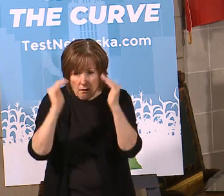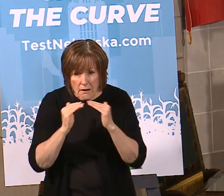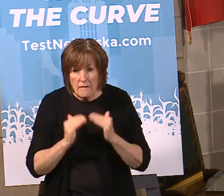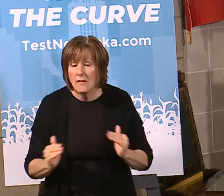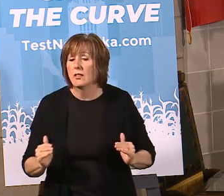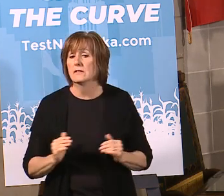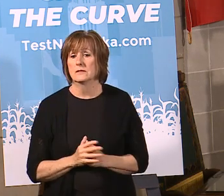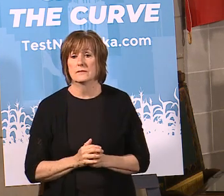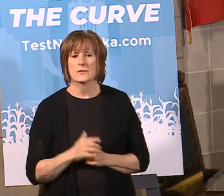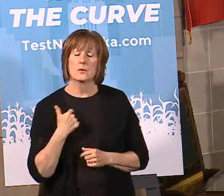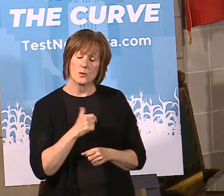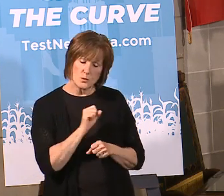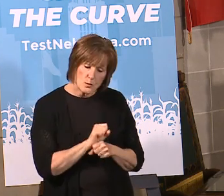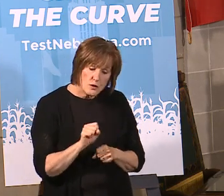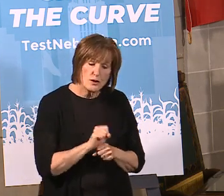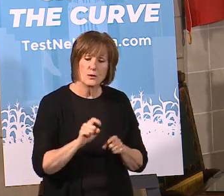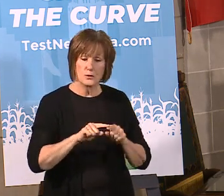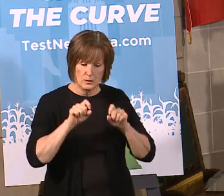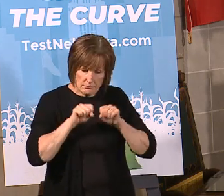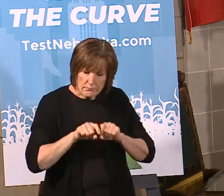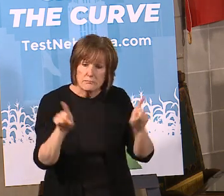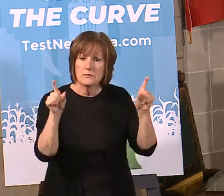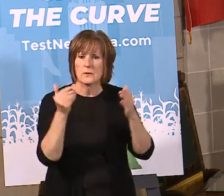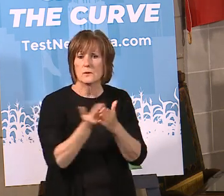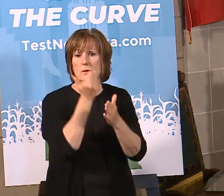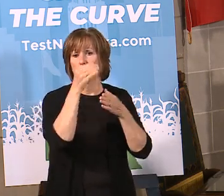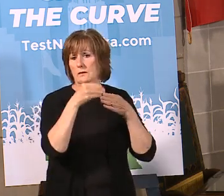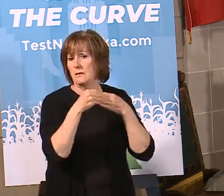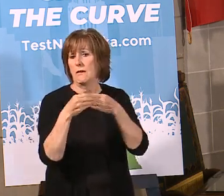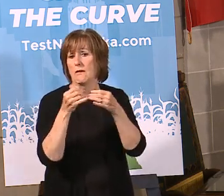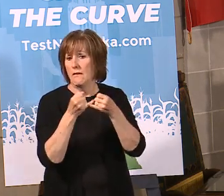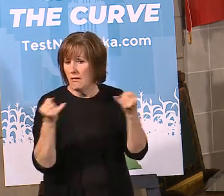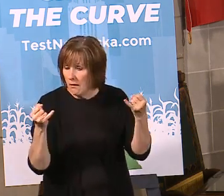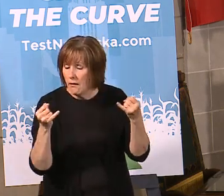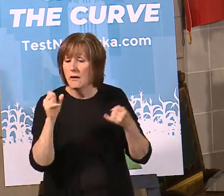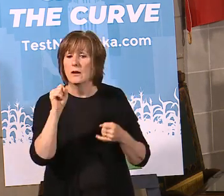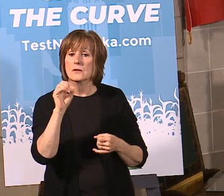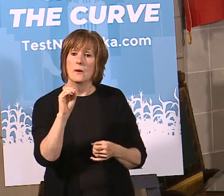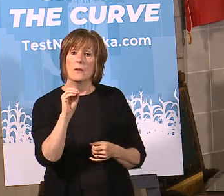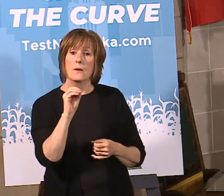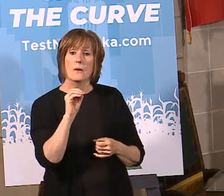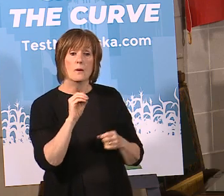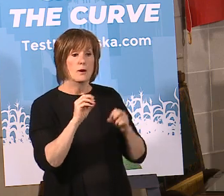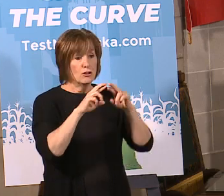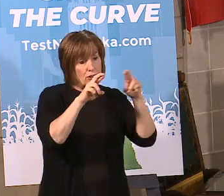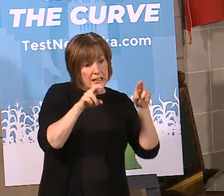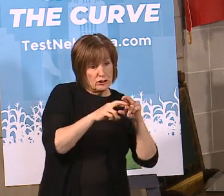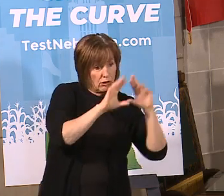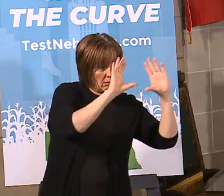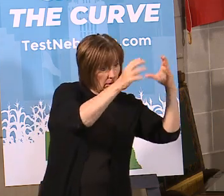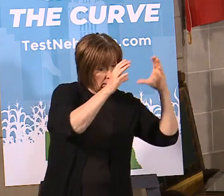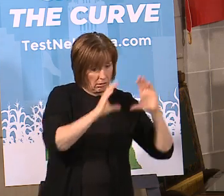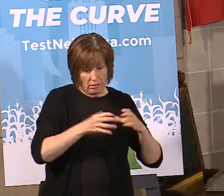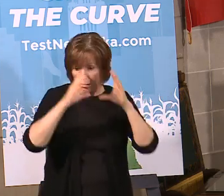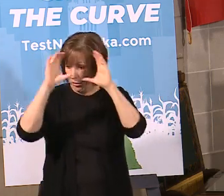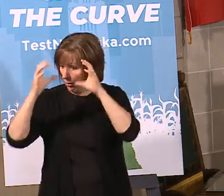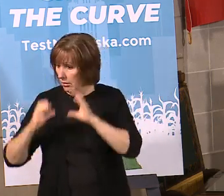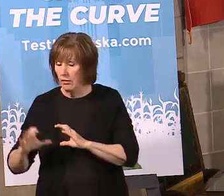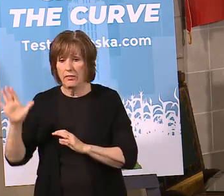times. We're working to roll out those guidelines so that the regional variations are taken into consideration.